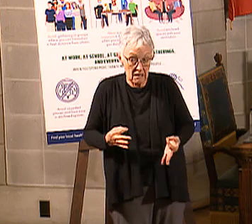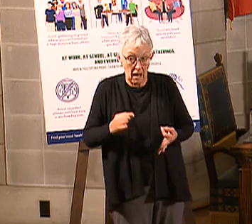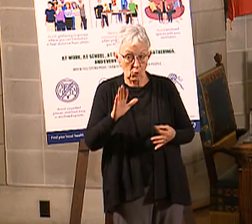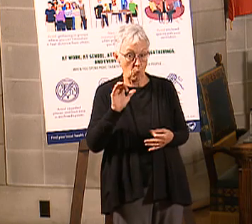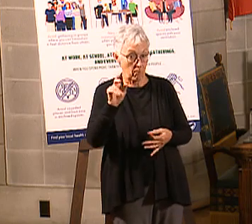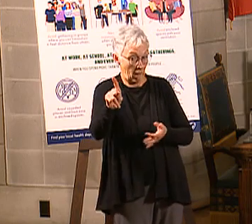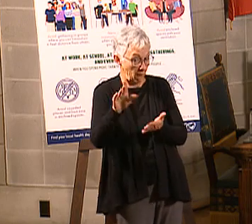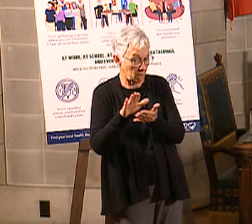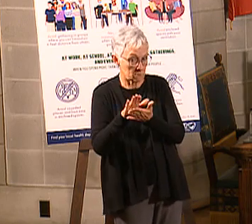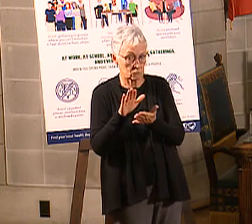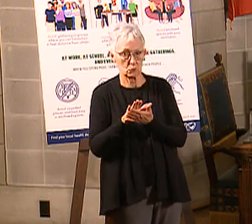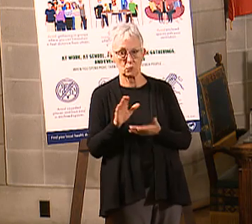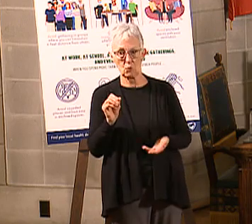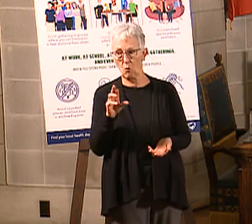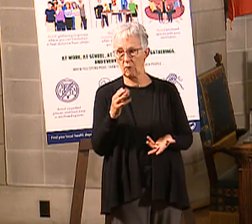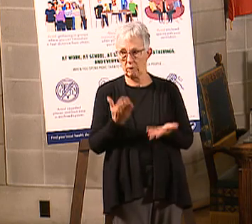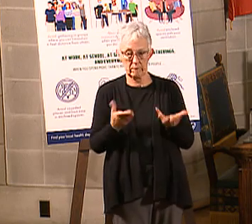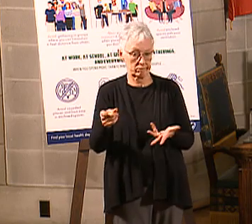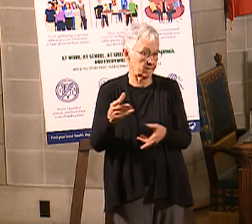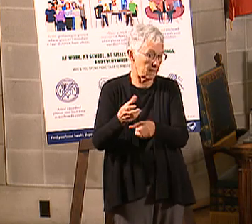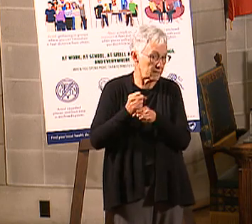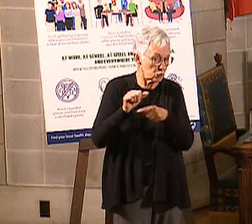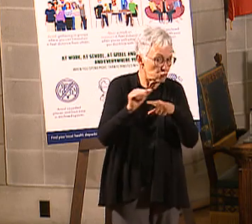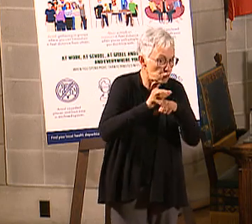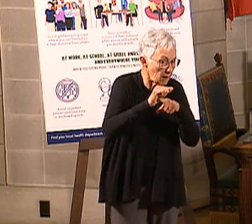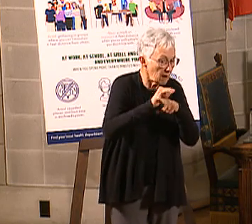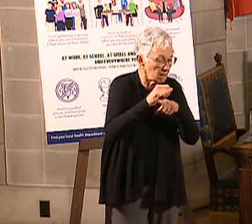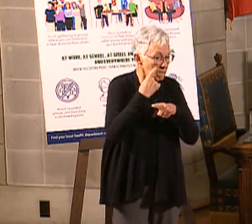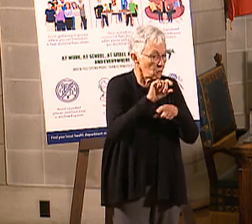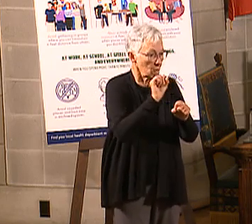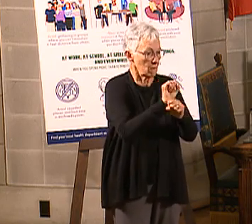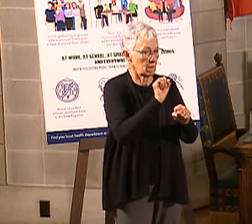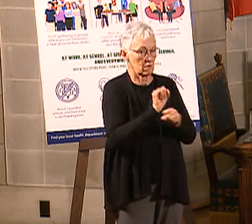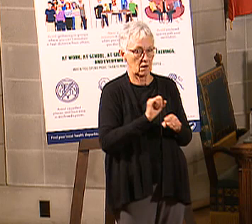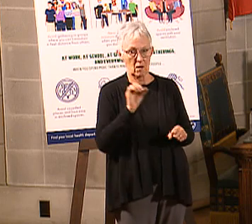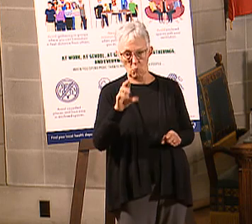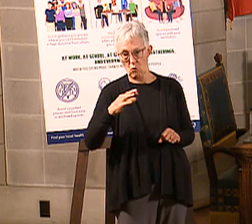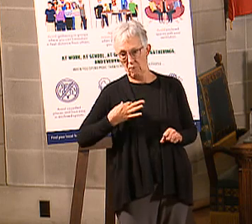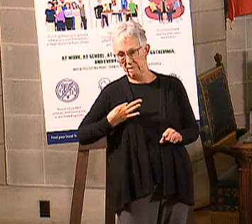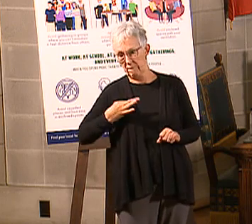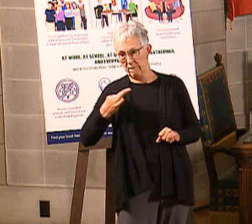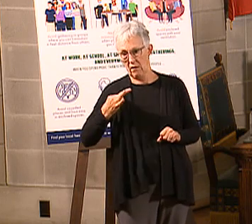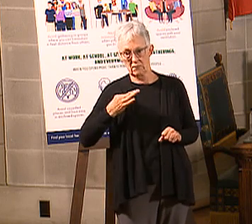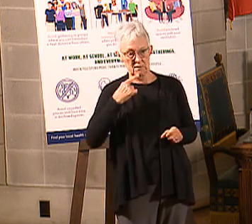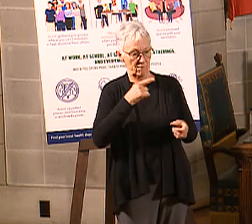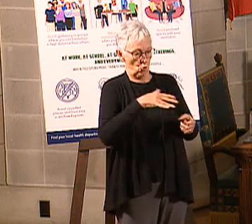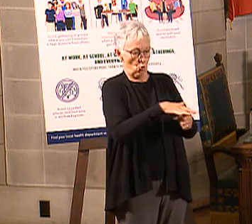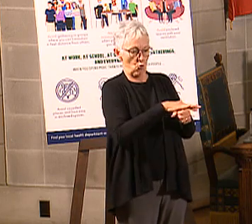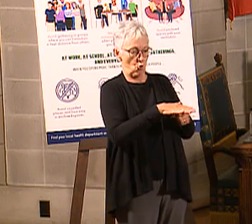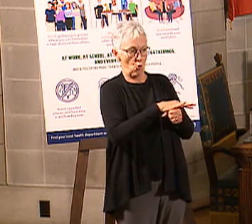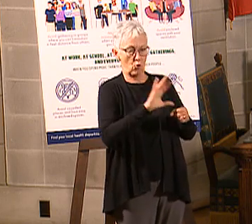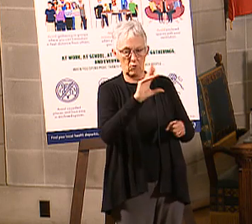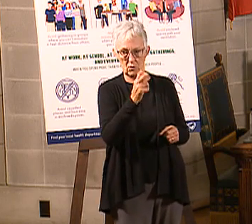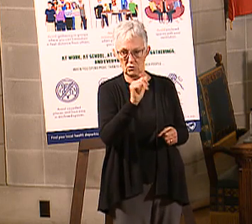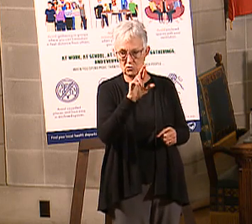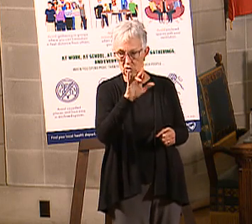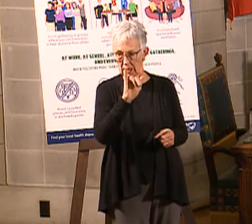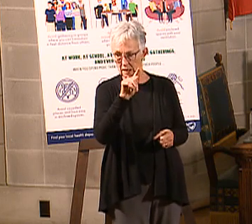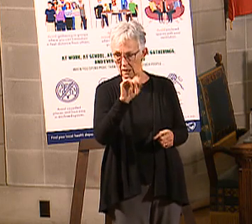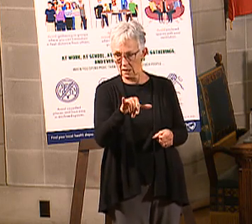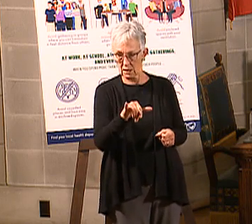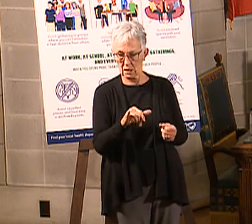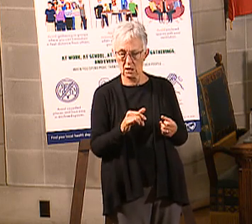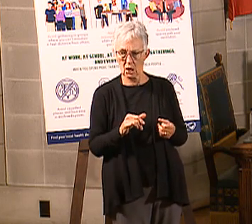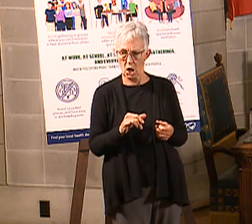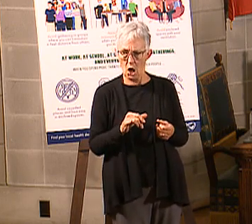could be an apprenticeship. It could be volunteering for a local charity. Getting those skills and connections that are